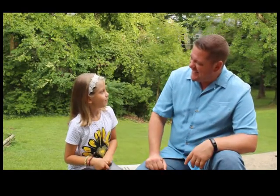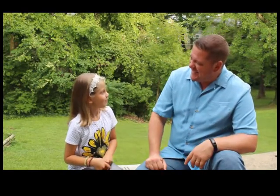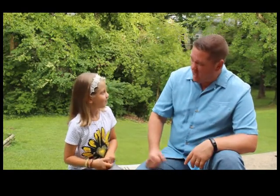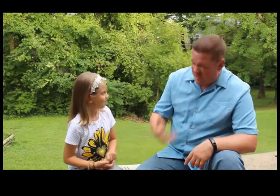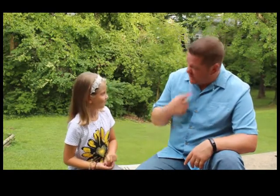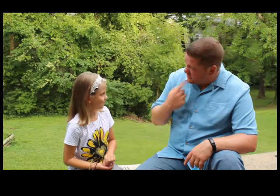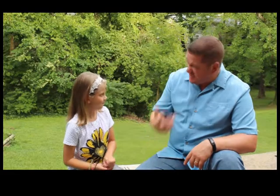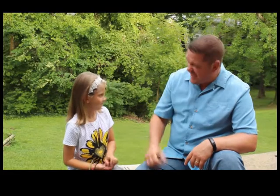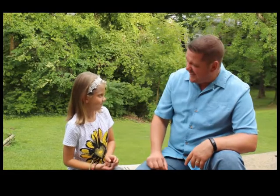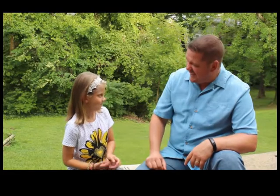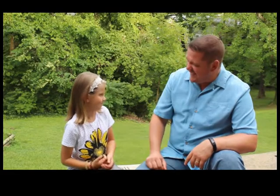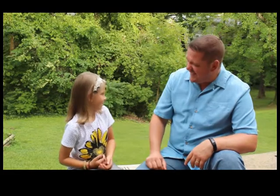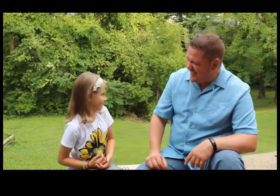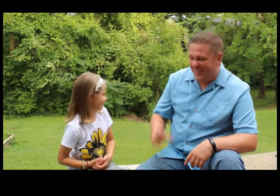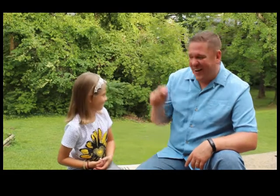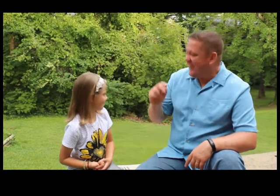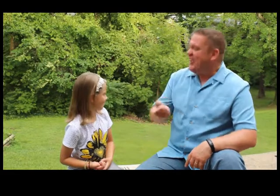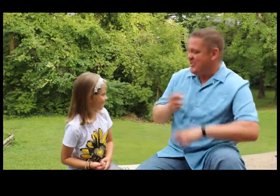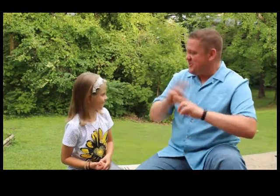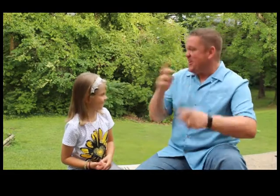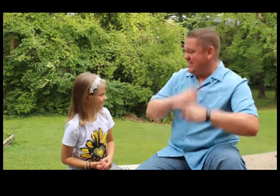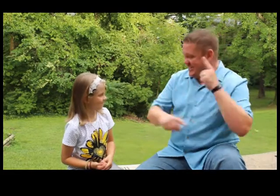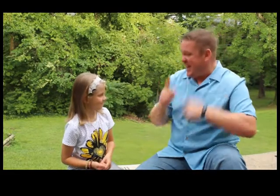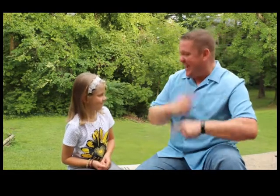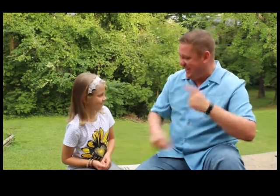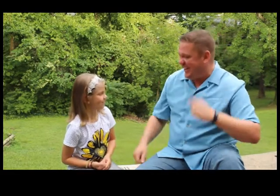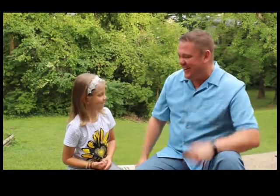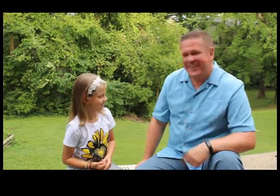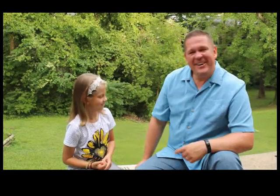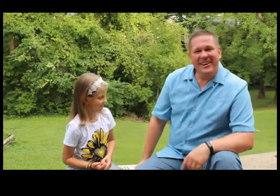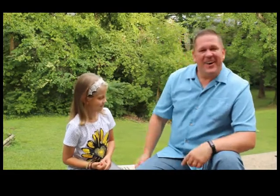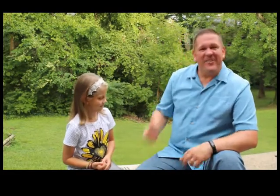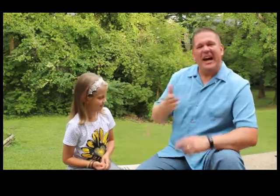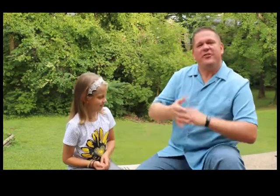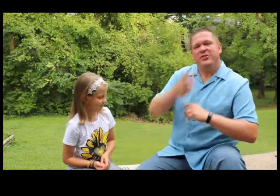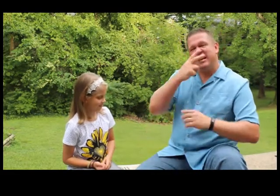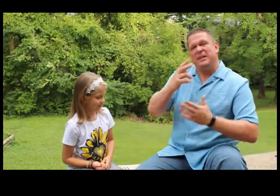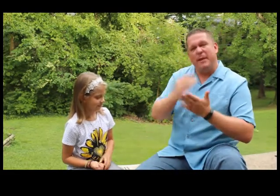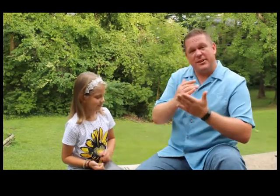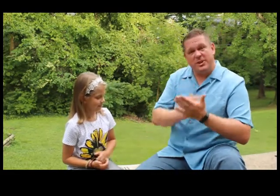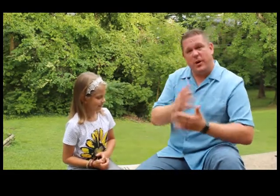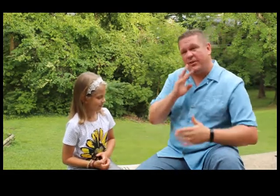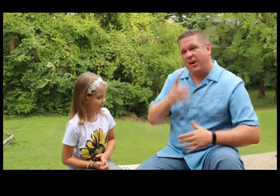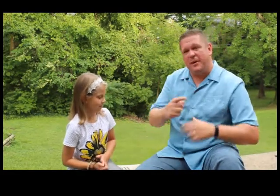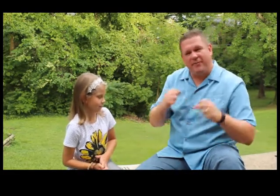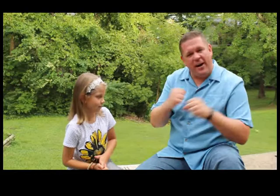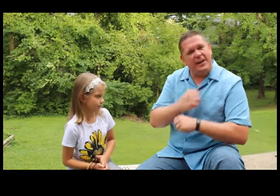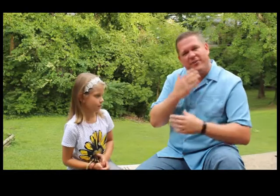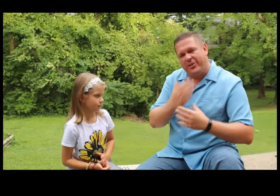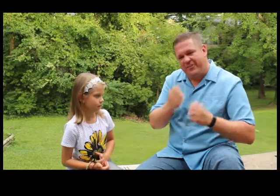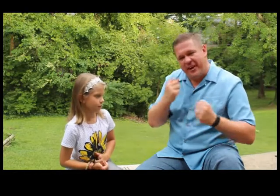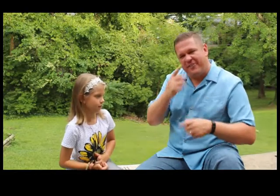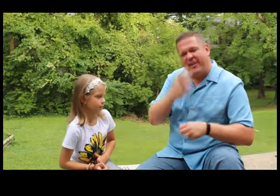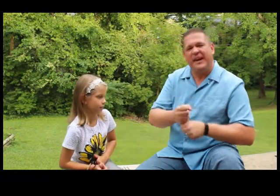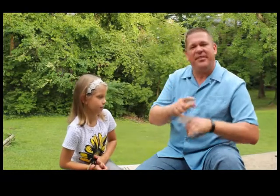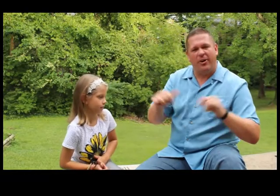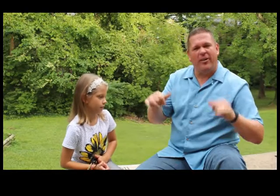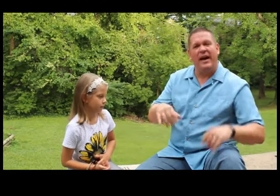Is there anything you want say? No. You're just ready to sign, huh? Well, after seeing the message where I talked about fighting for the good fight of faith and all that,